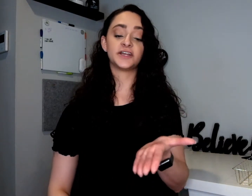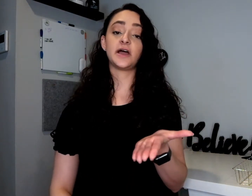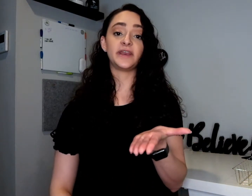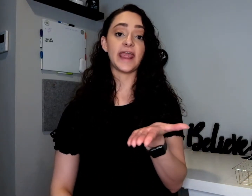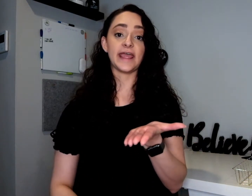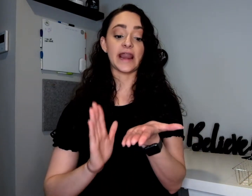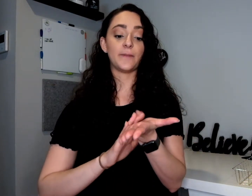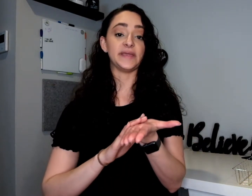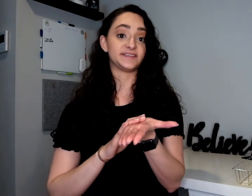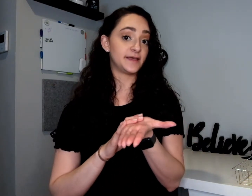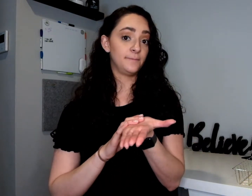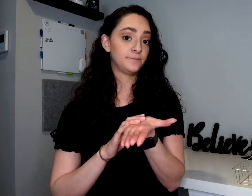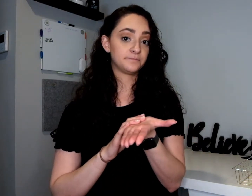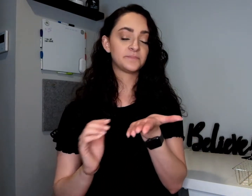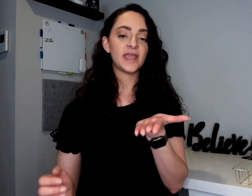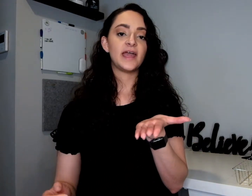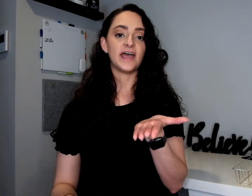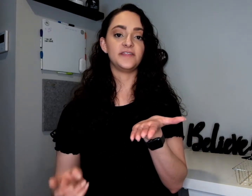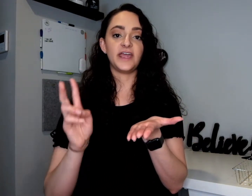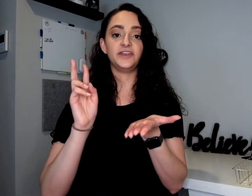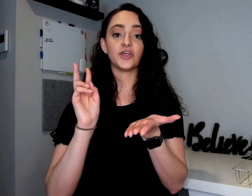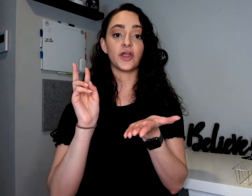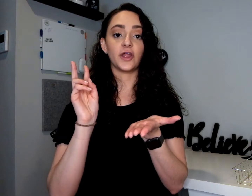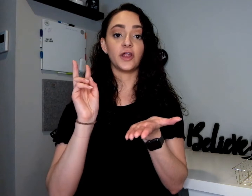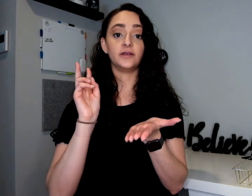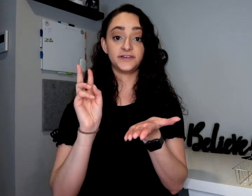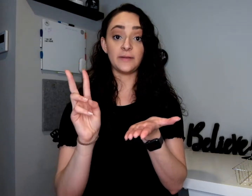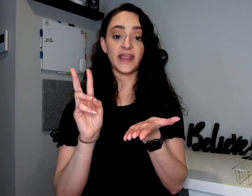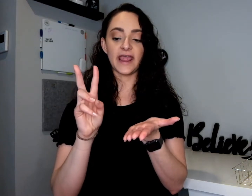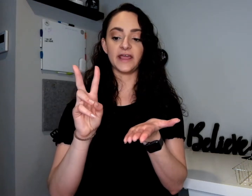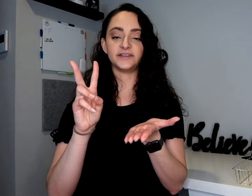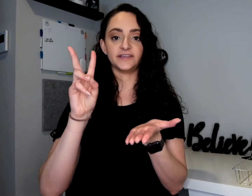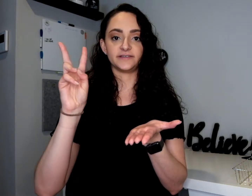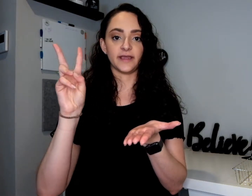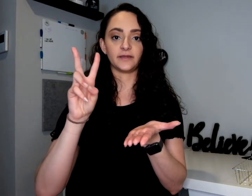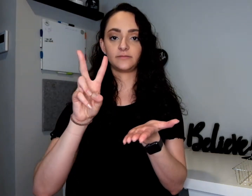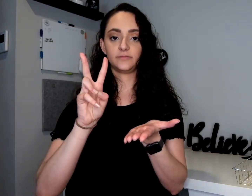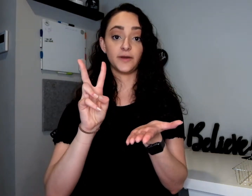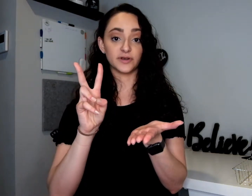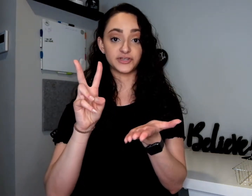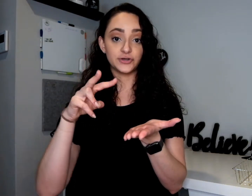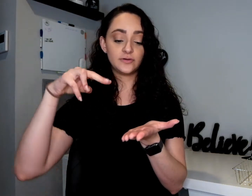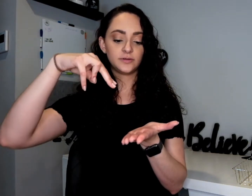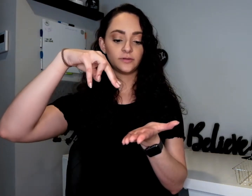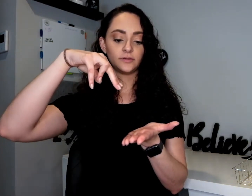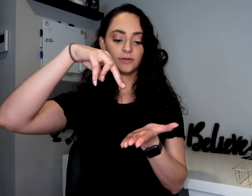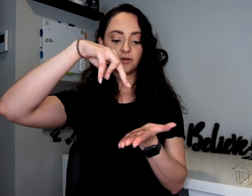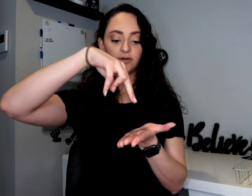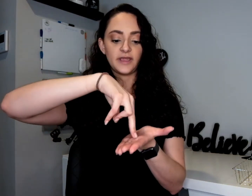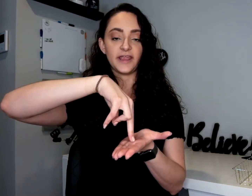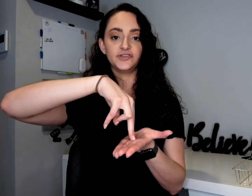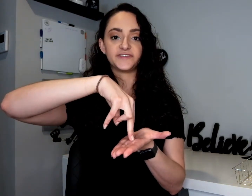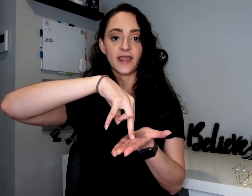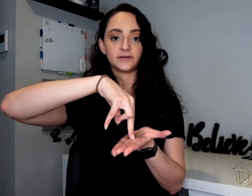-dominant hand like a pizza, and then your dominant hand is like number two, and you stand.